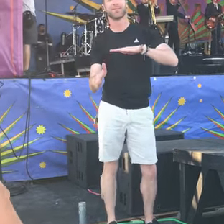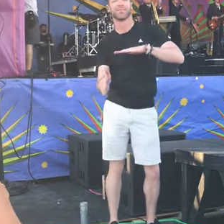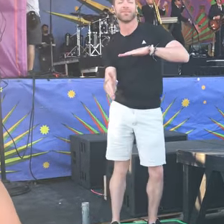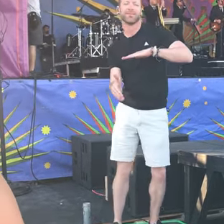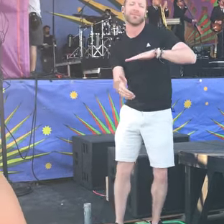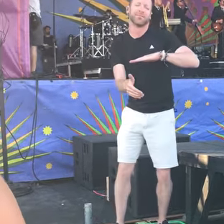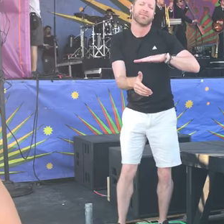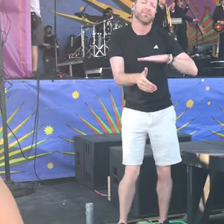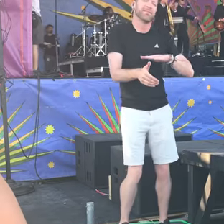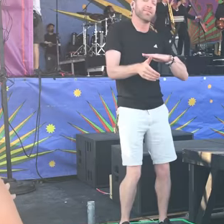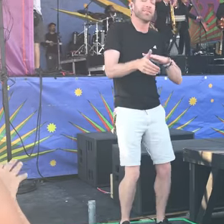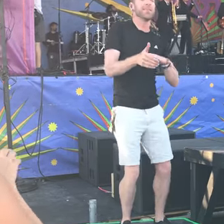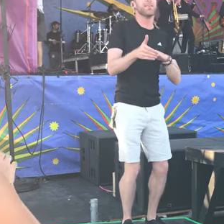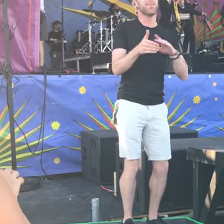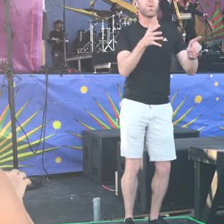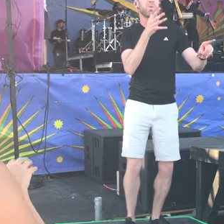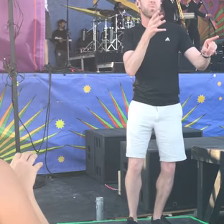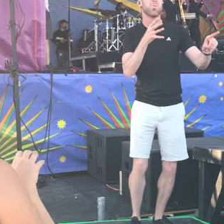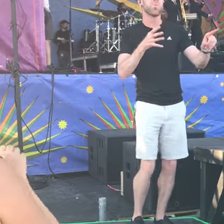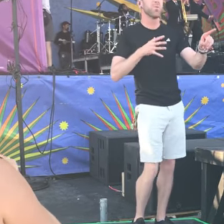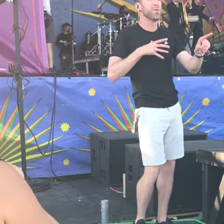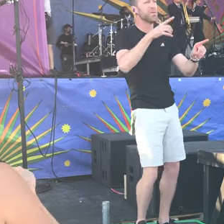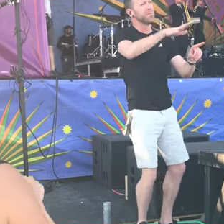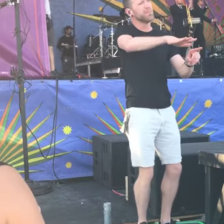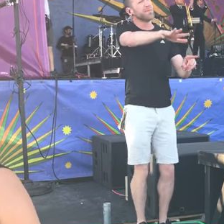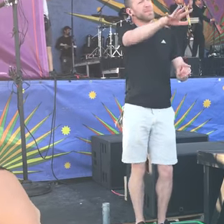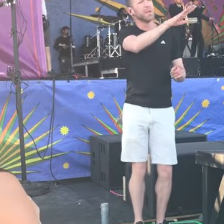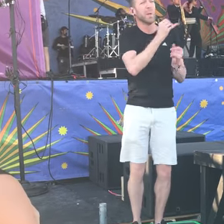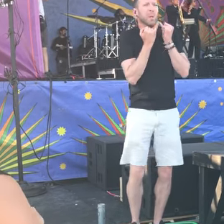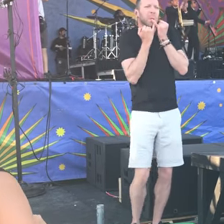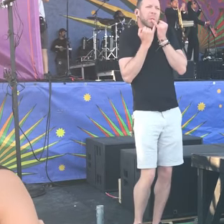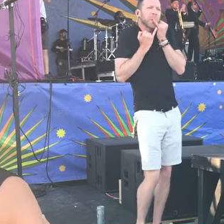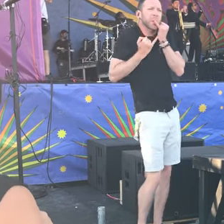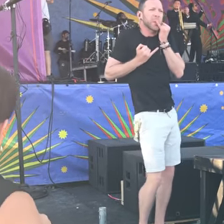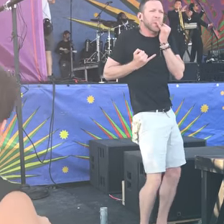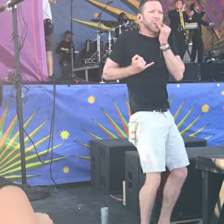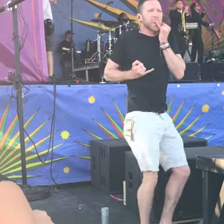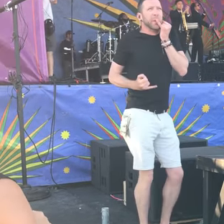If you're a woman, I'll say figure, silly, come by me though So